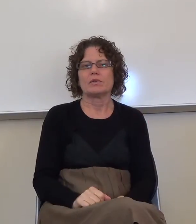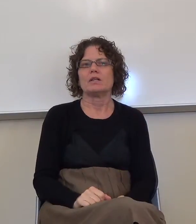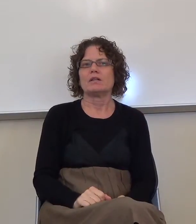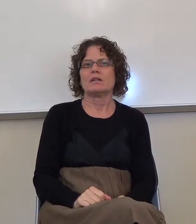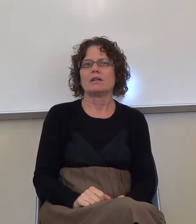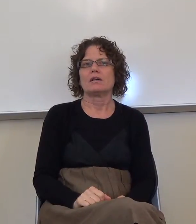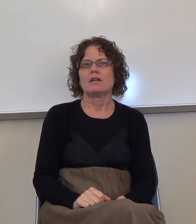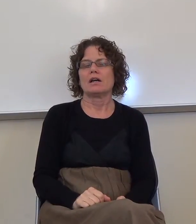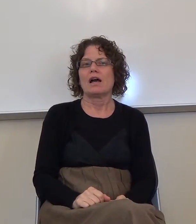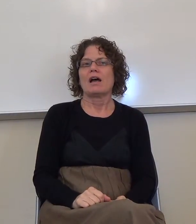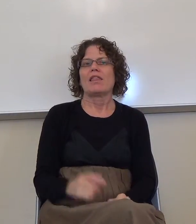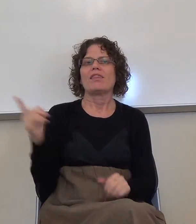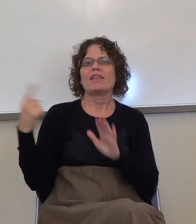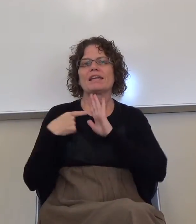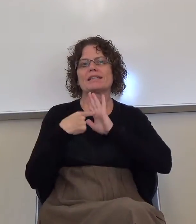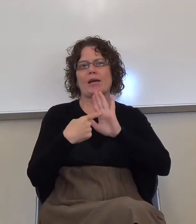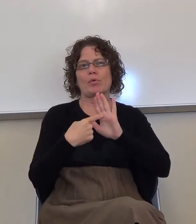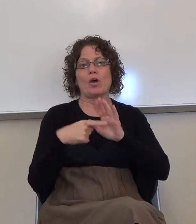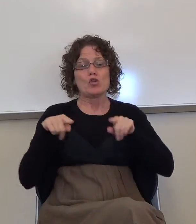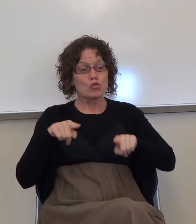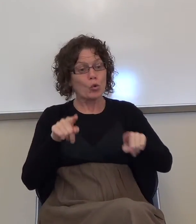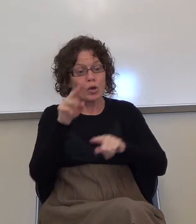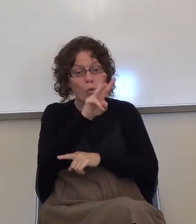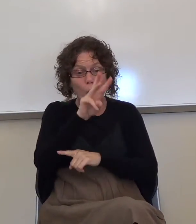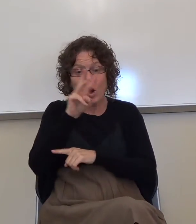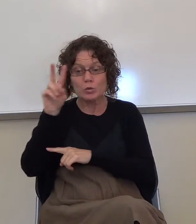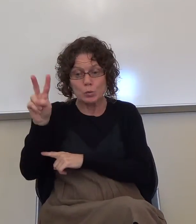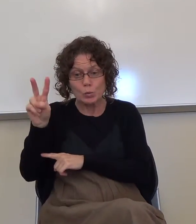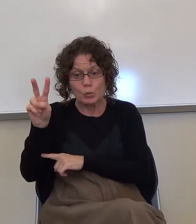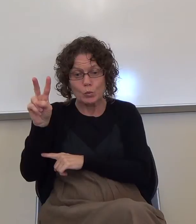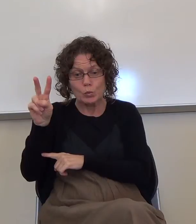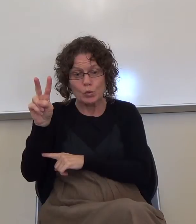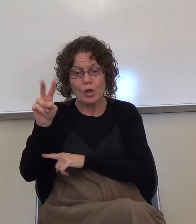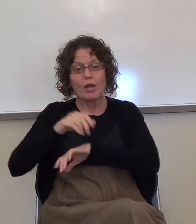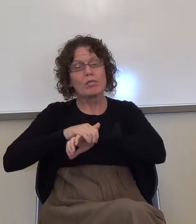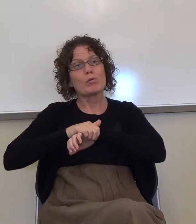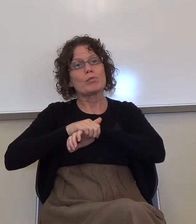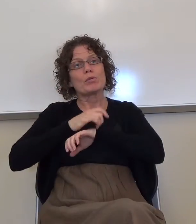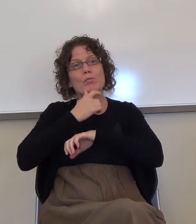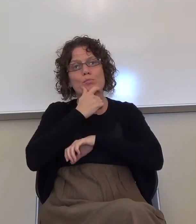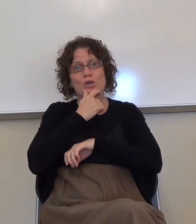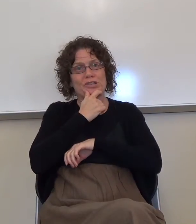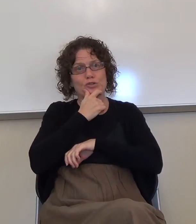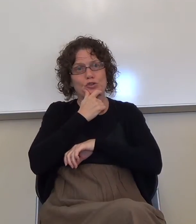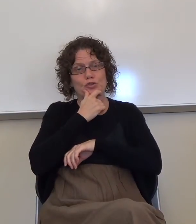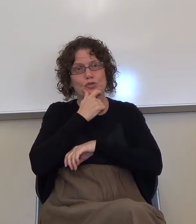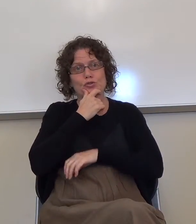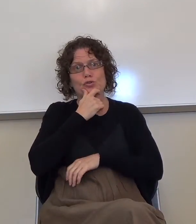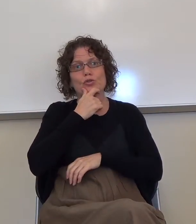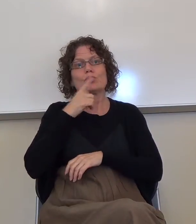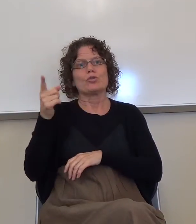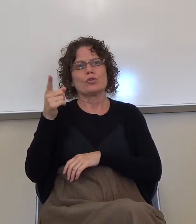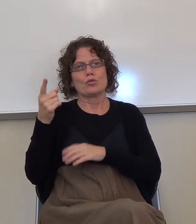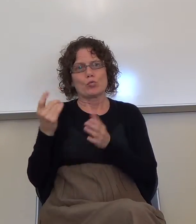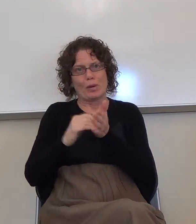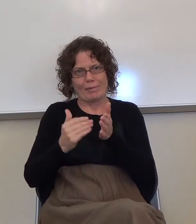example they give. During World War II, the British repeatedly tried to decipher the German's code.